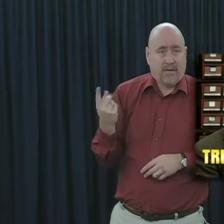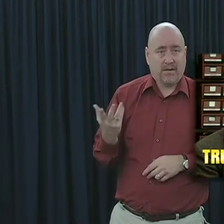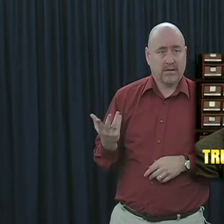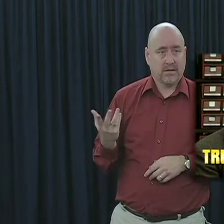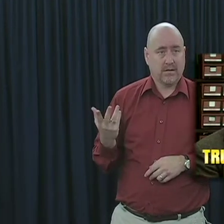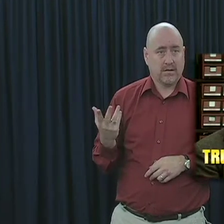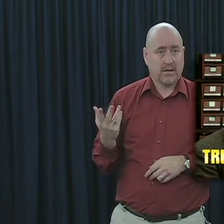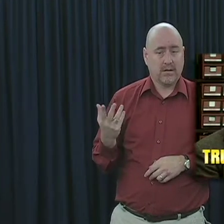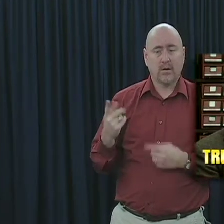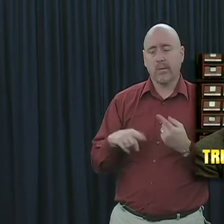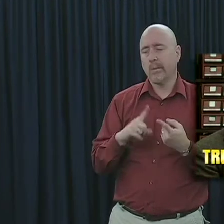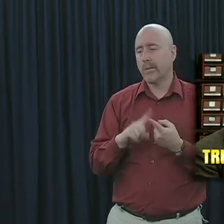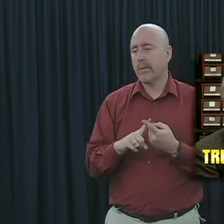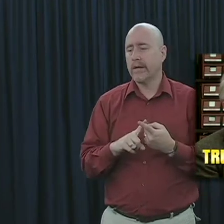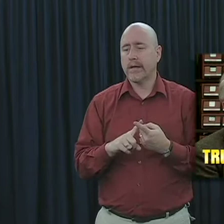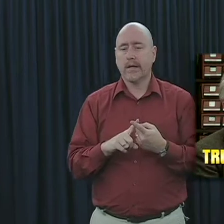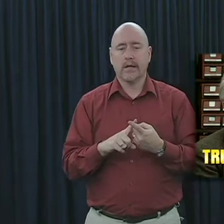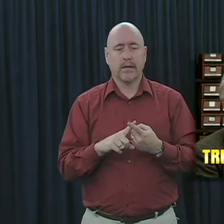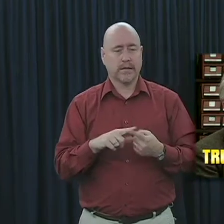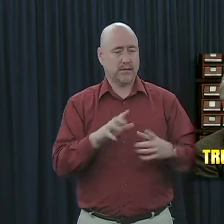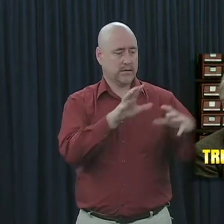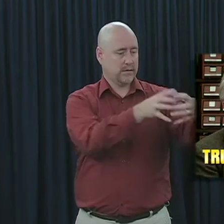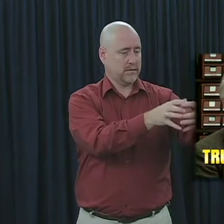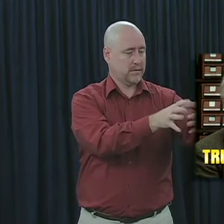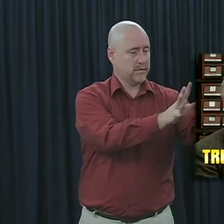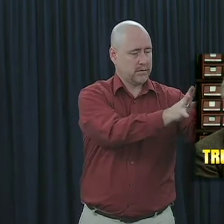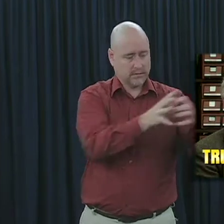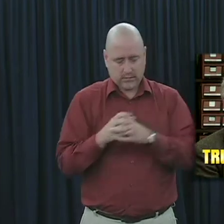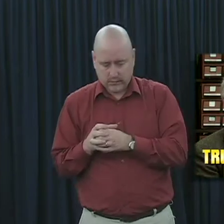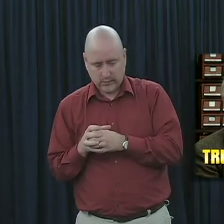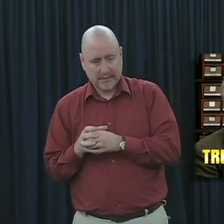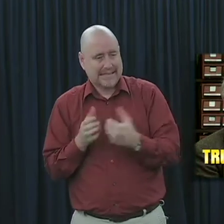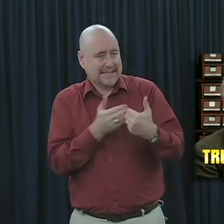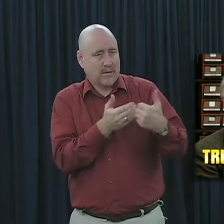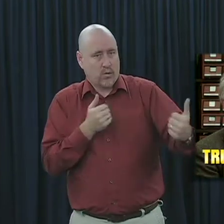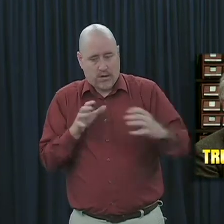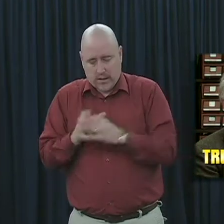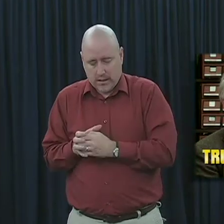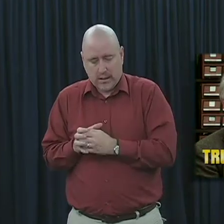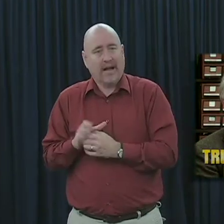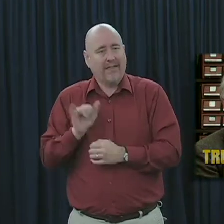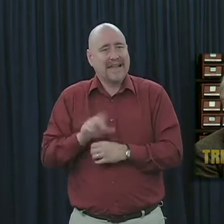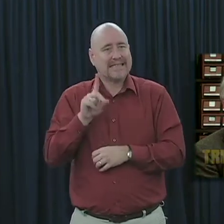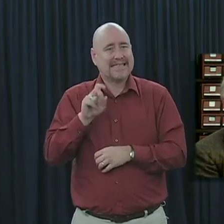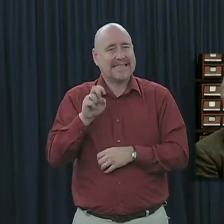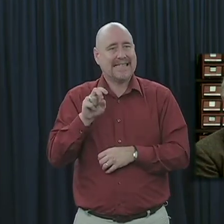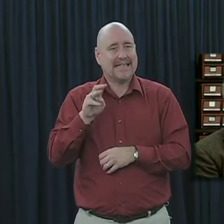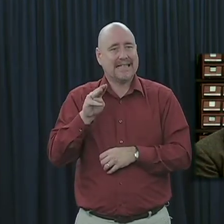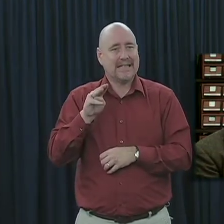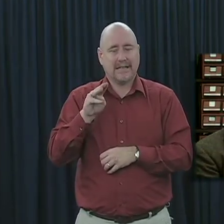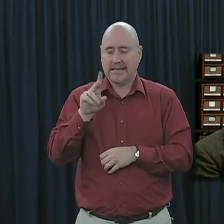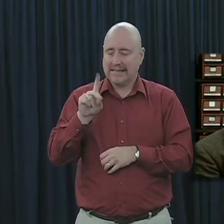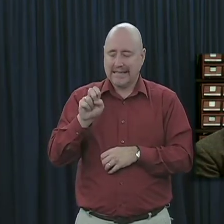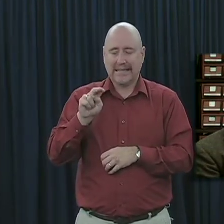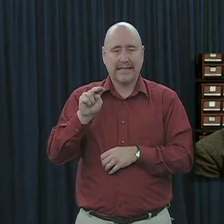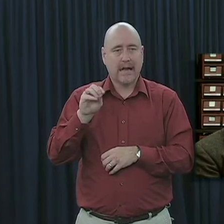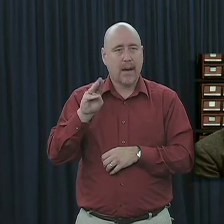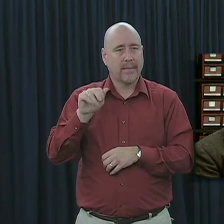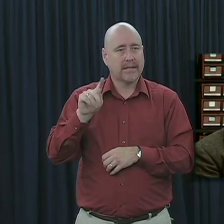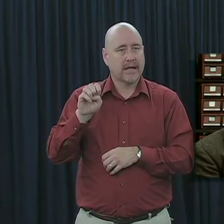And when you separate yourself in any group, you actually denominate it. You ask someone what